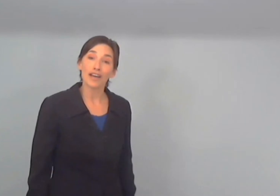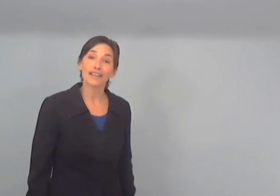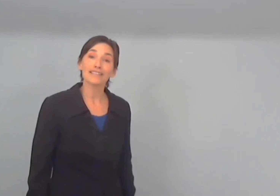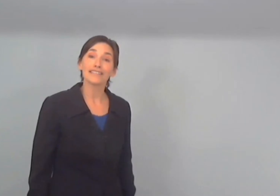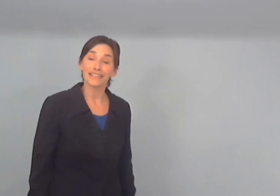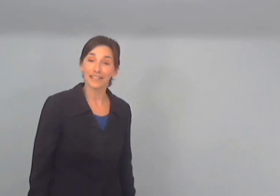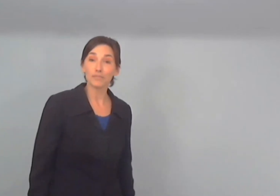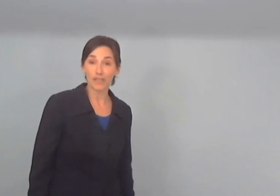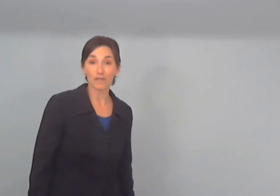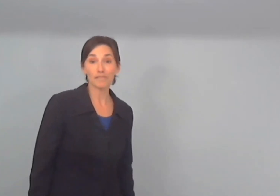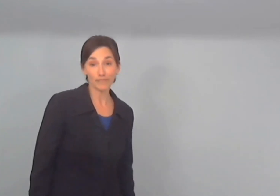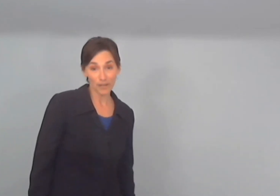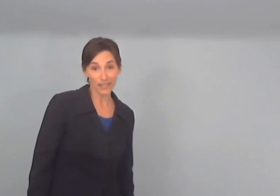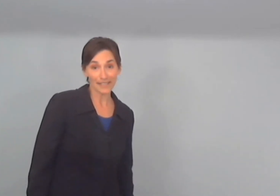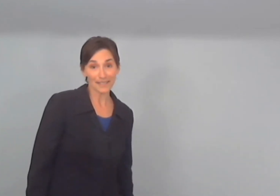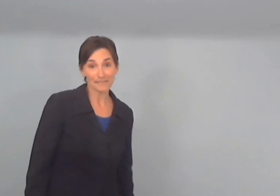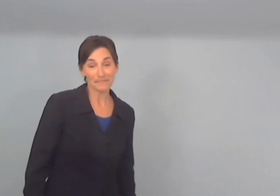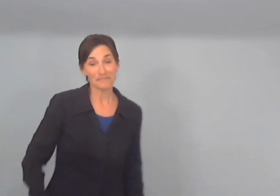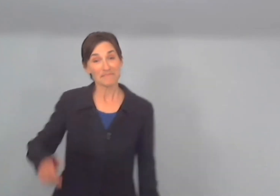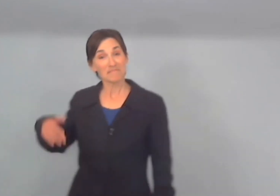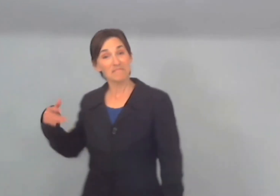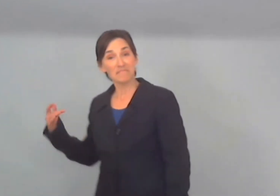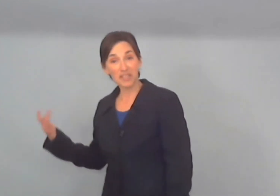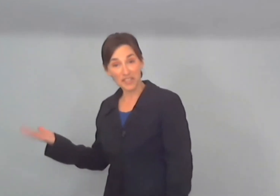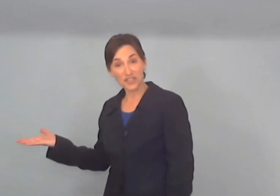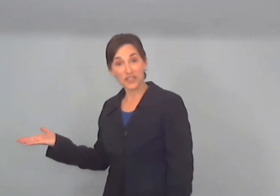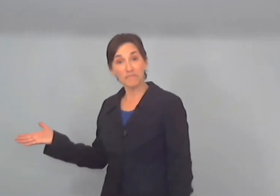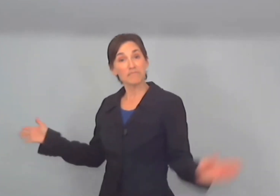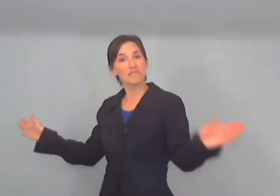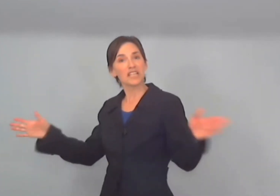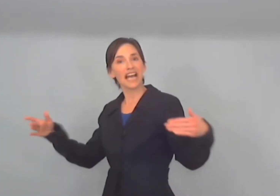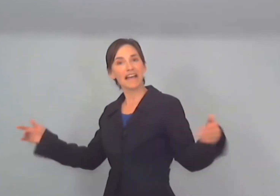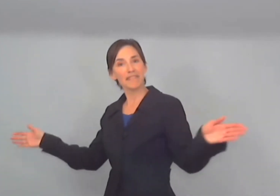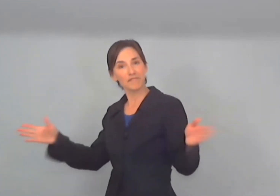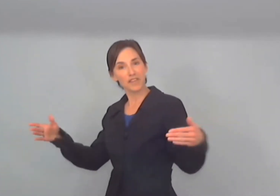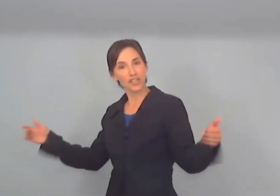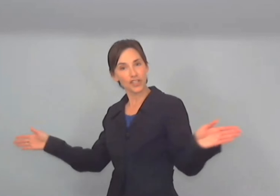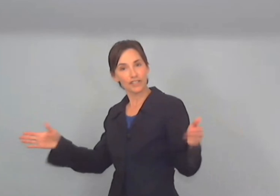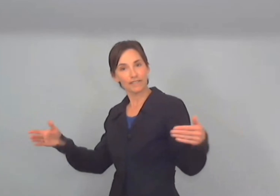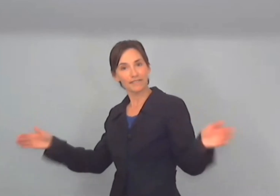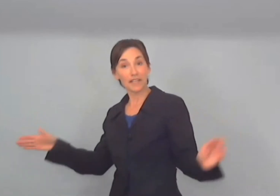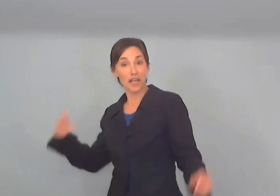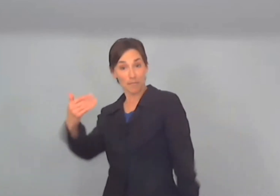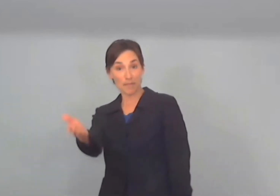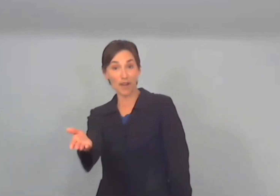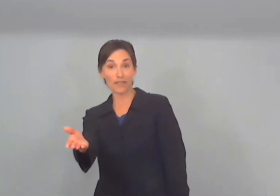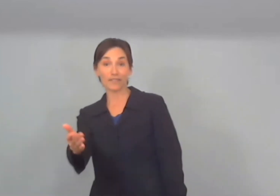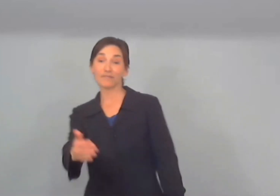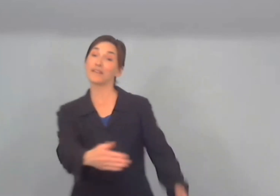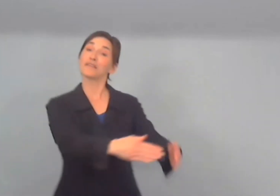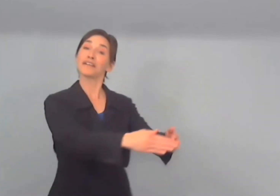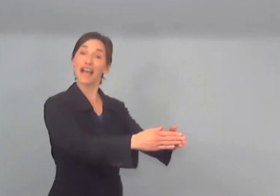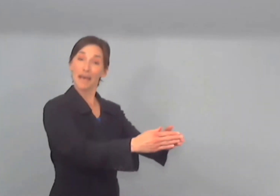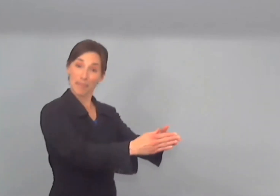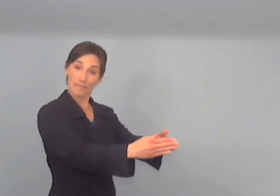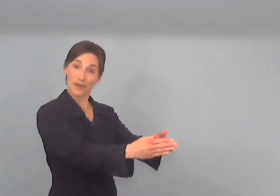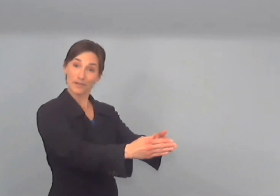us little blow-up floaties my sister got the fish my brother got the boat